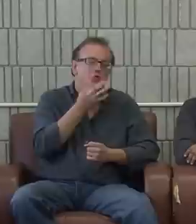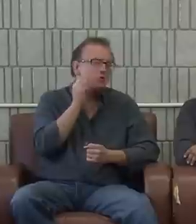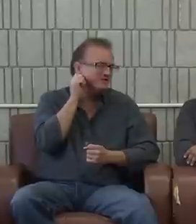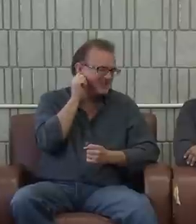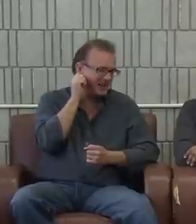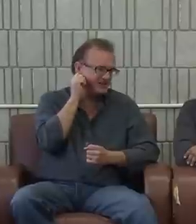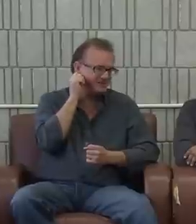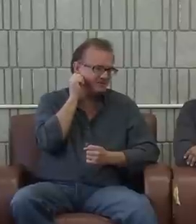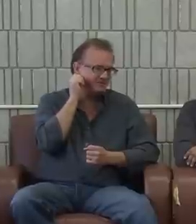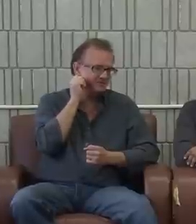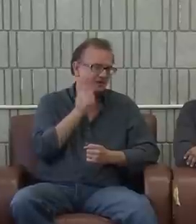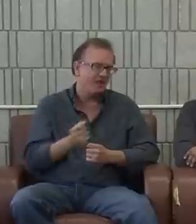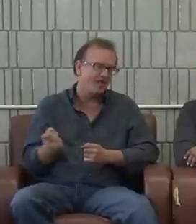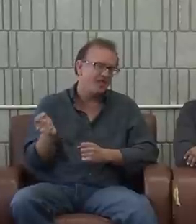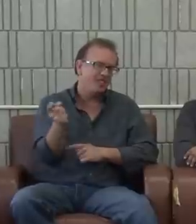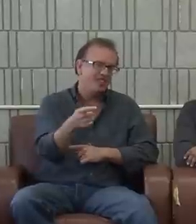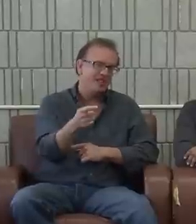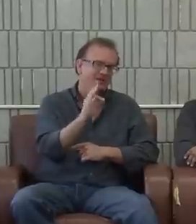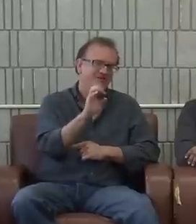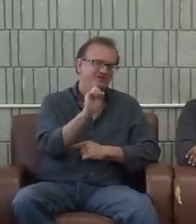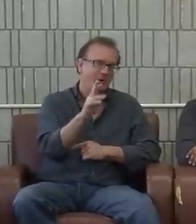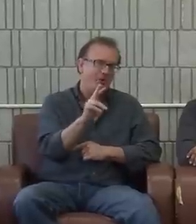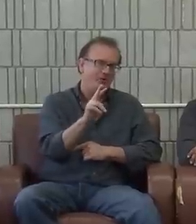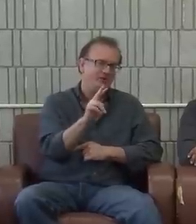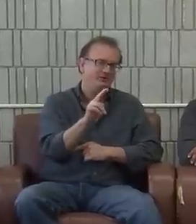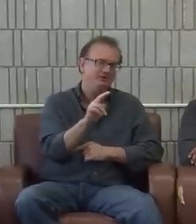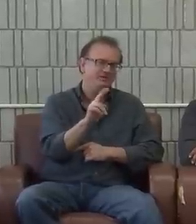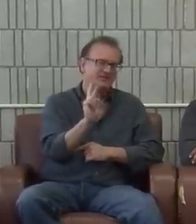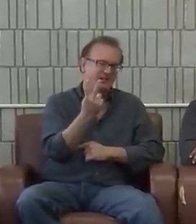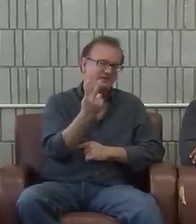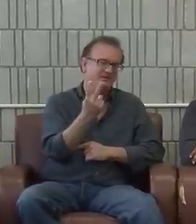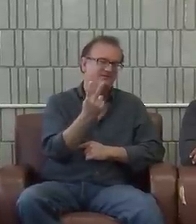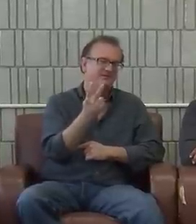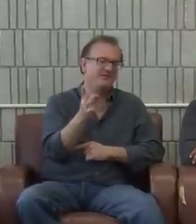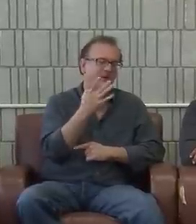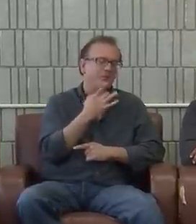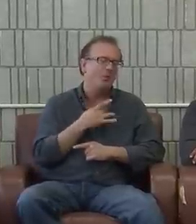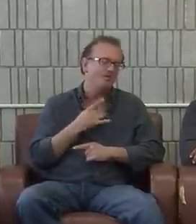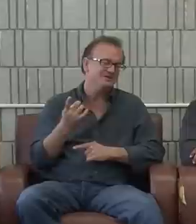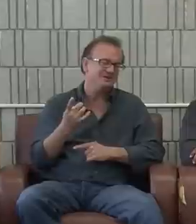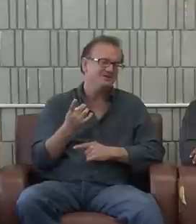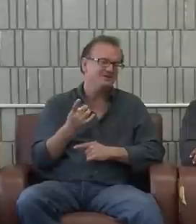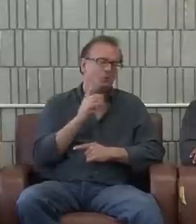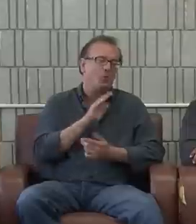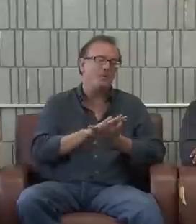And soon they will be teenagers. Come on February 2nd, they will be 13.